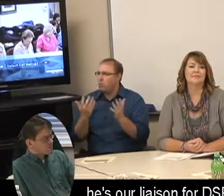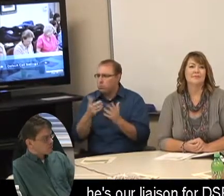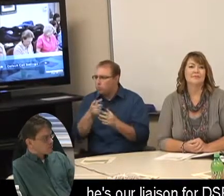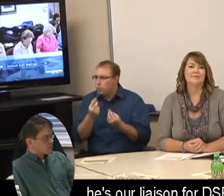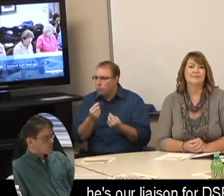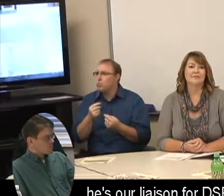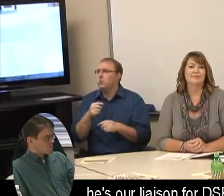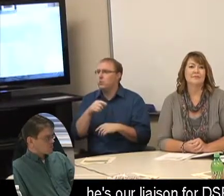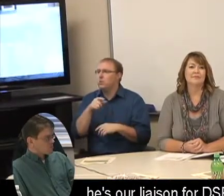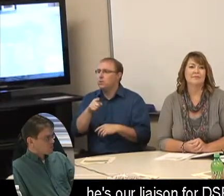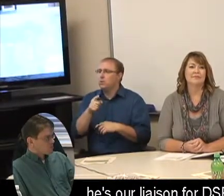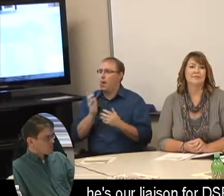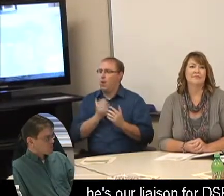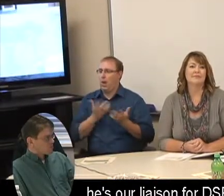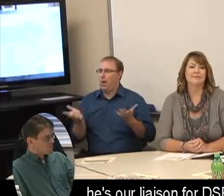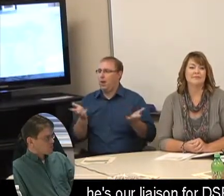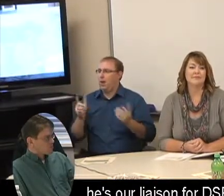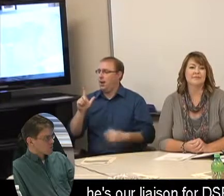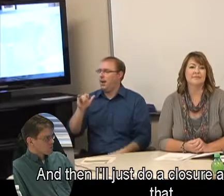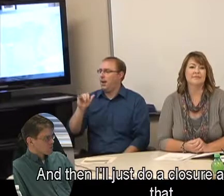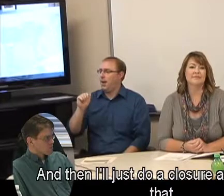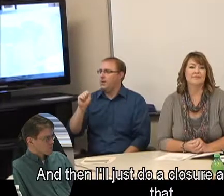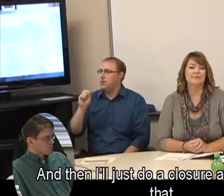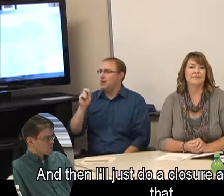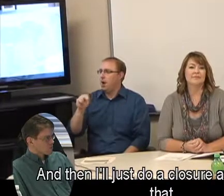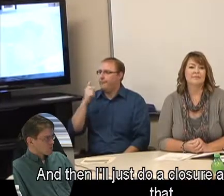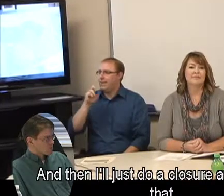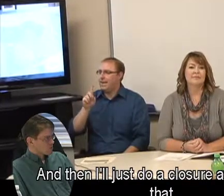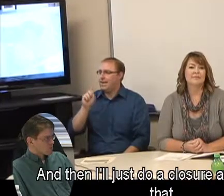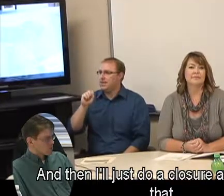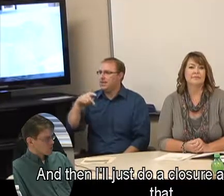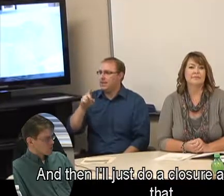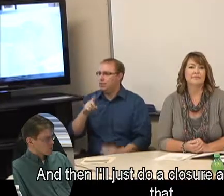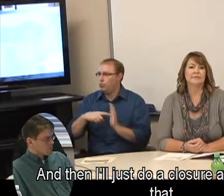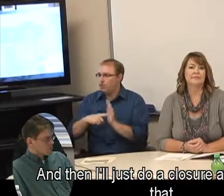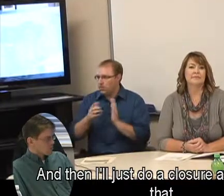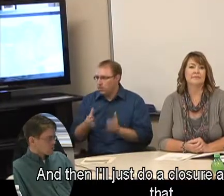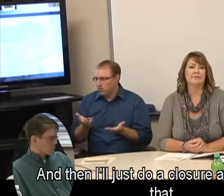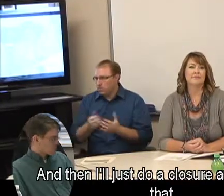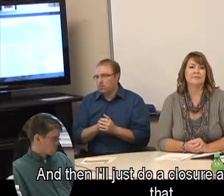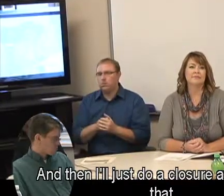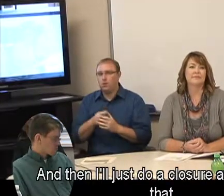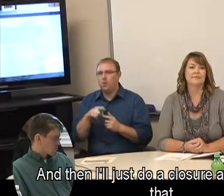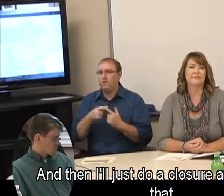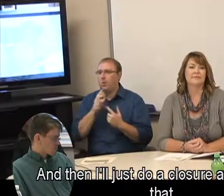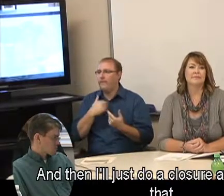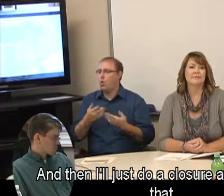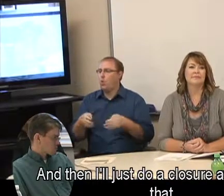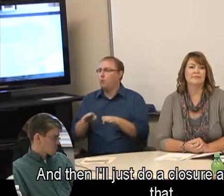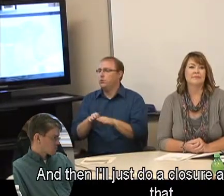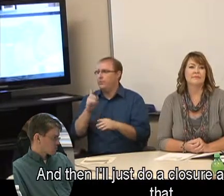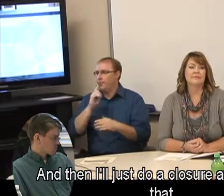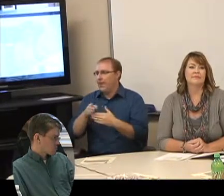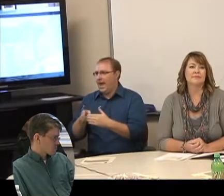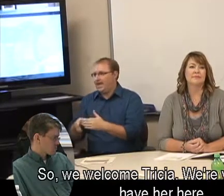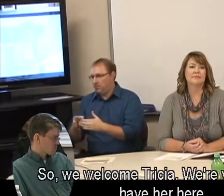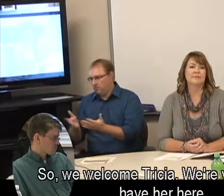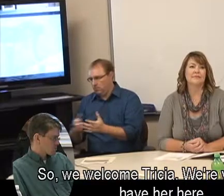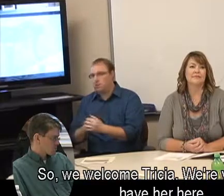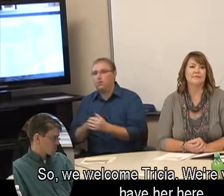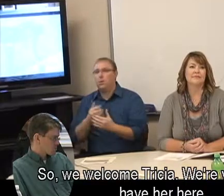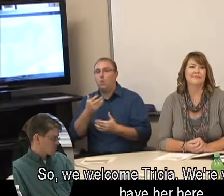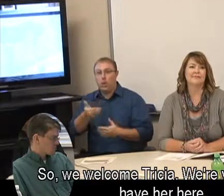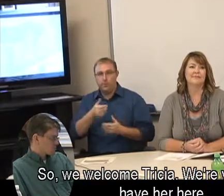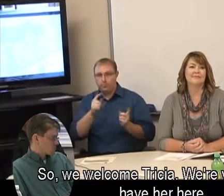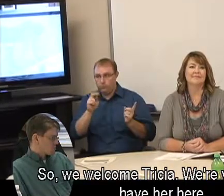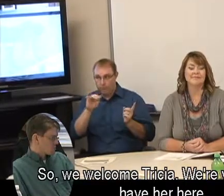he's our liaison for DSPD, and then I'll just do kind of a closure at the end of that. So, we welcome Tricia.